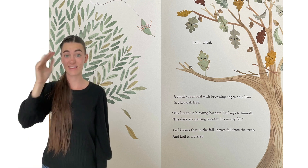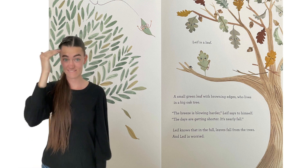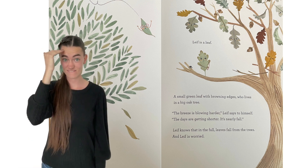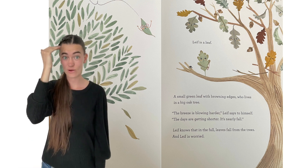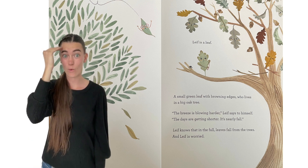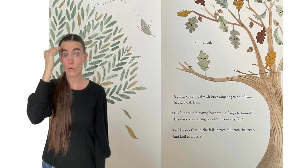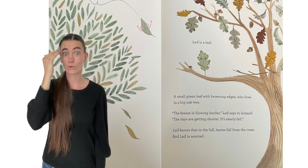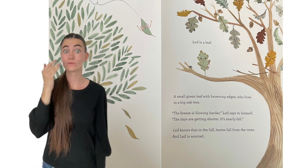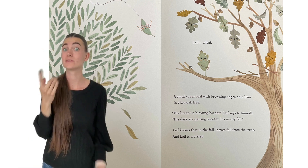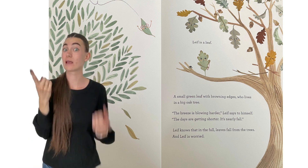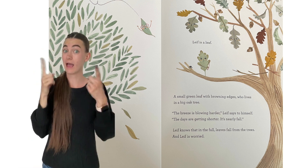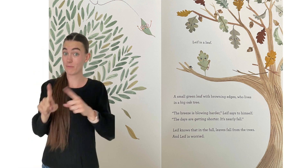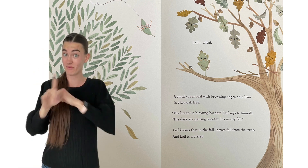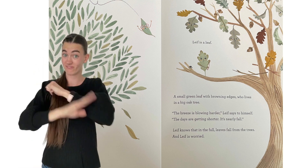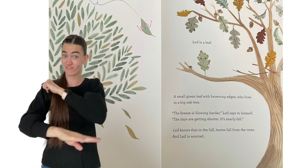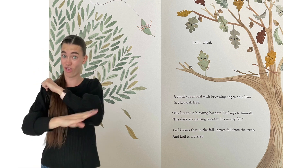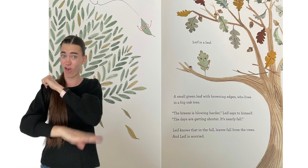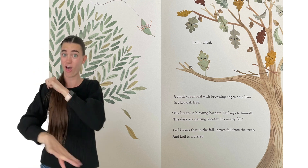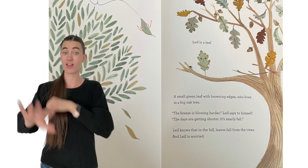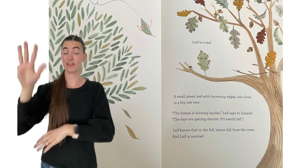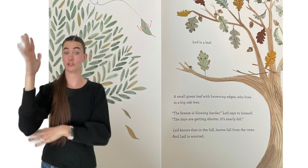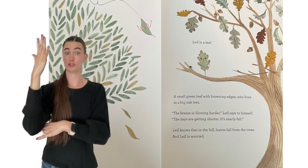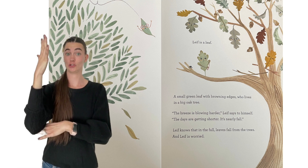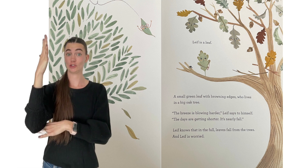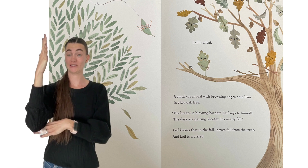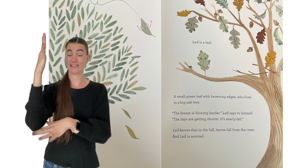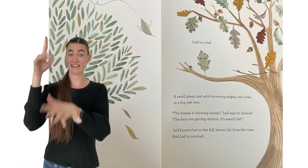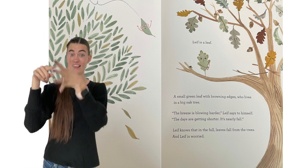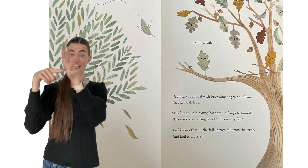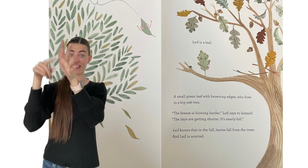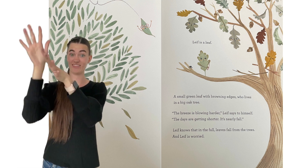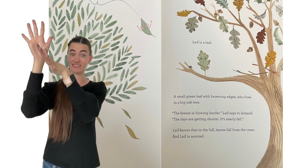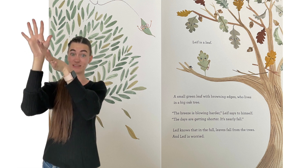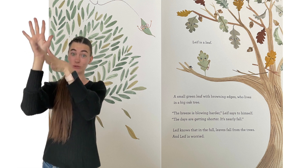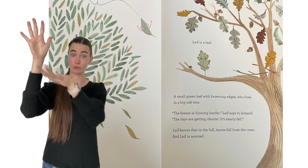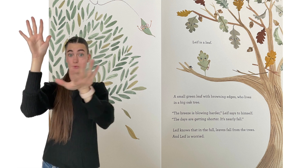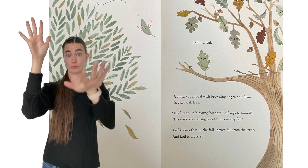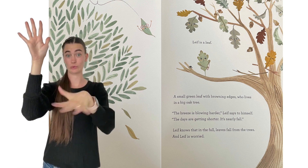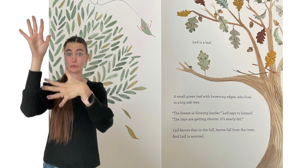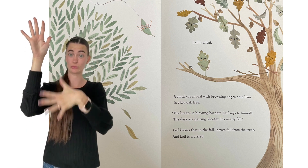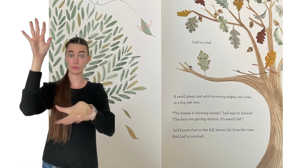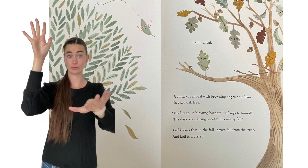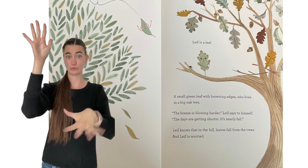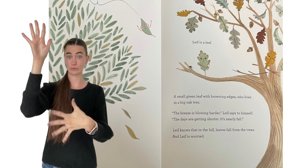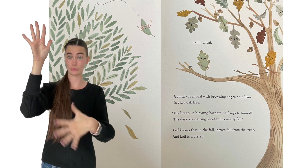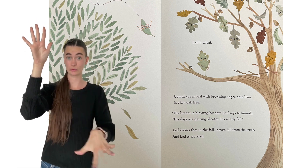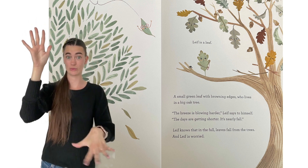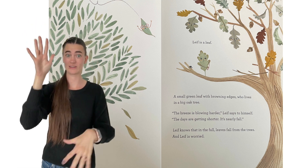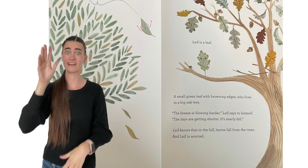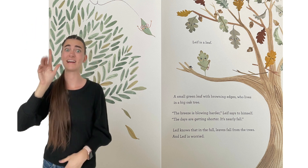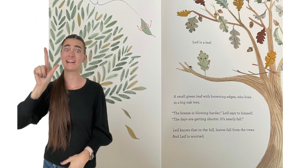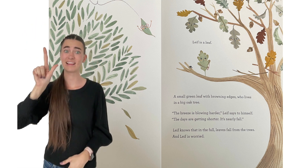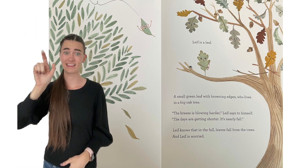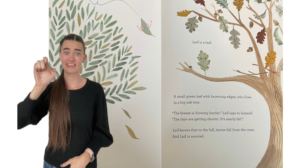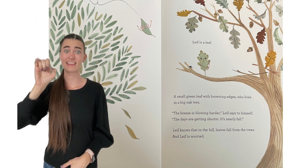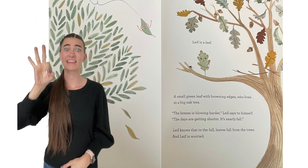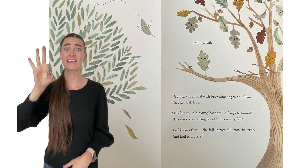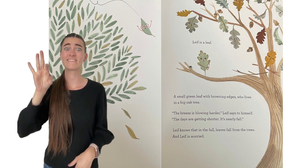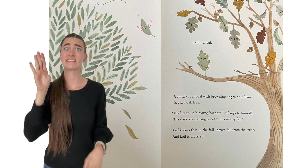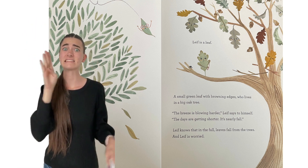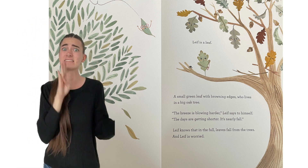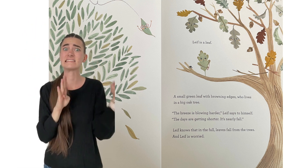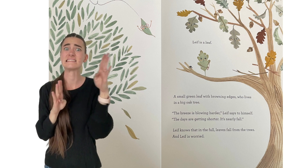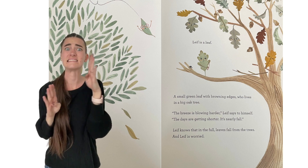Leaf knows that in the fall, leaves fall from the trees, and